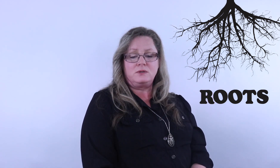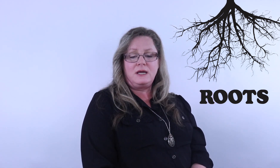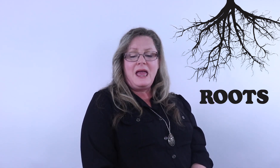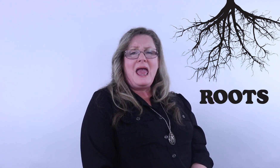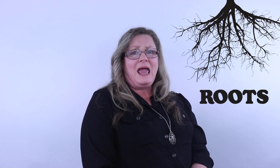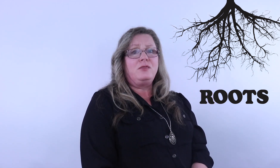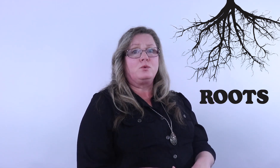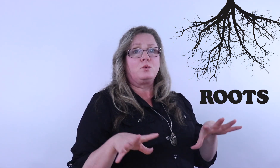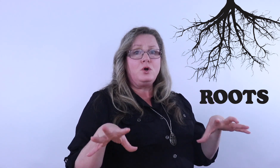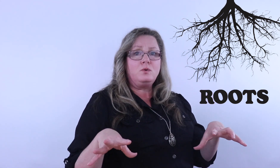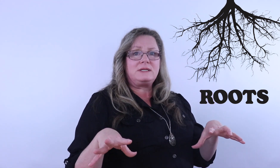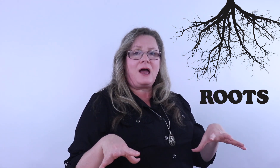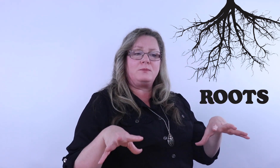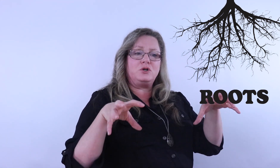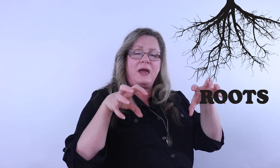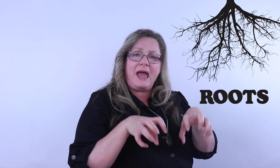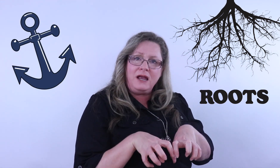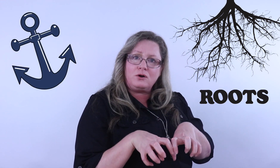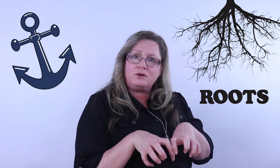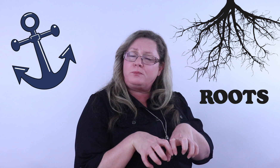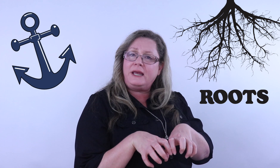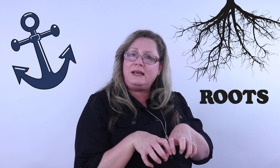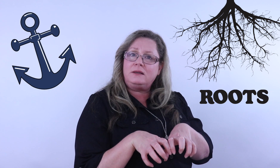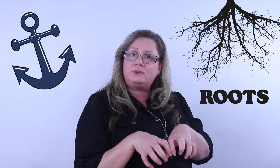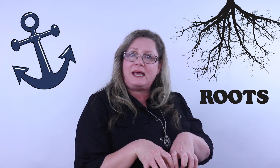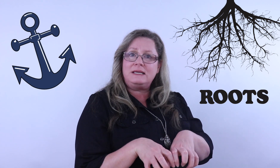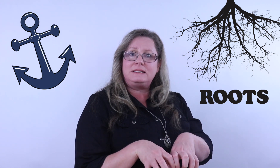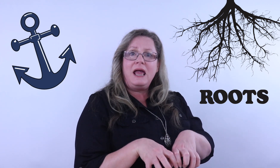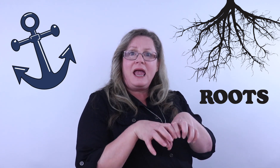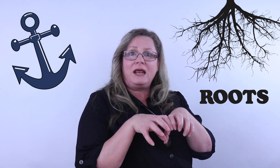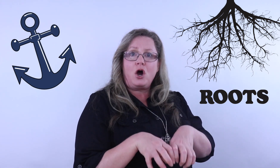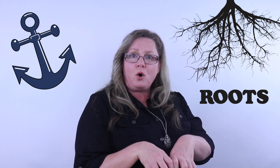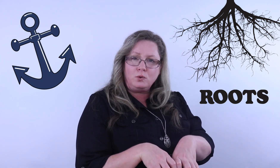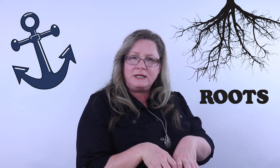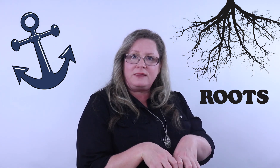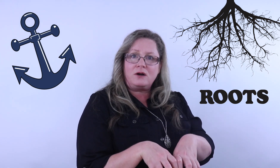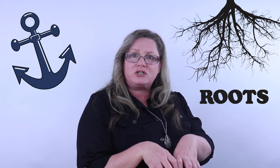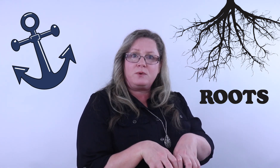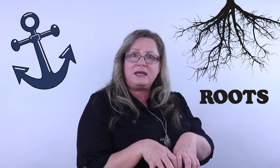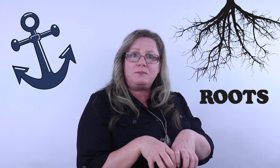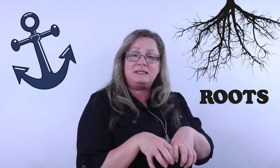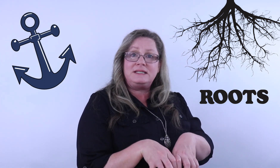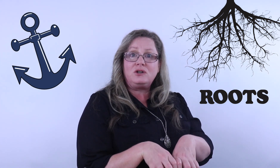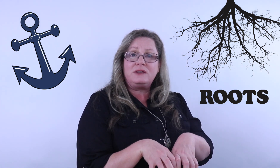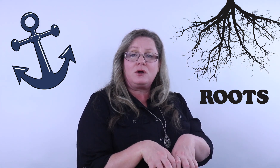and the roots help to anchor the plant in place and hold it there so it can be still in the